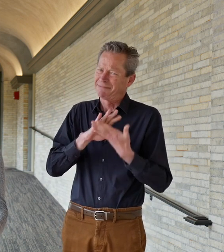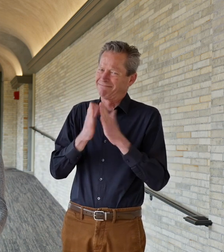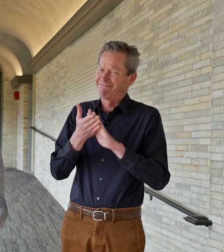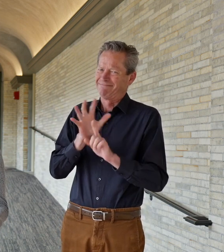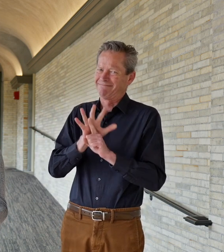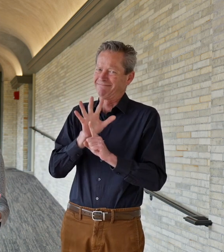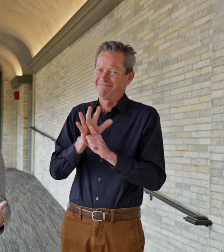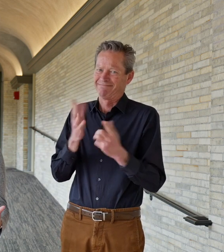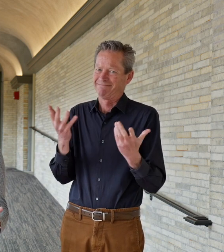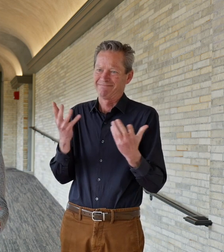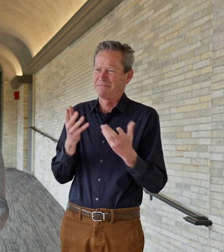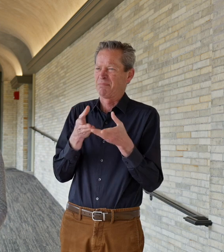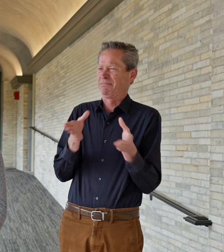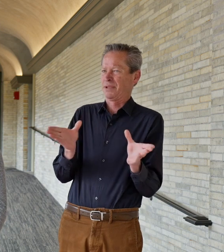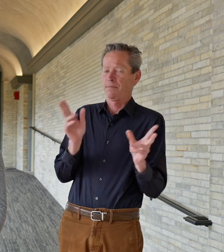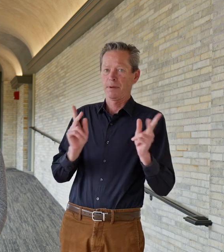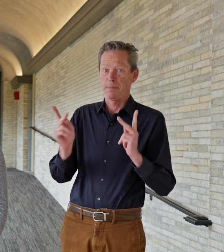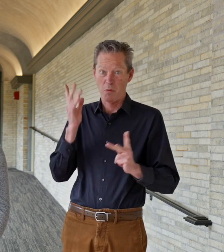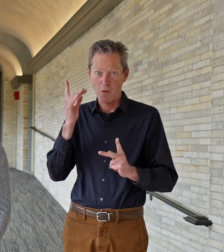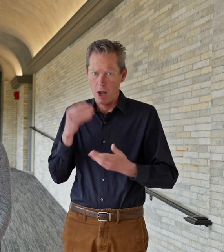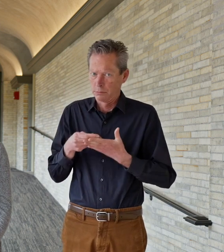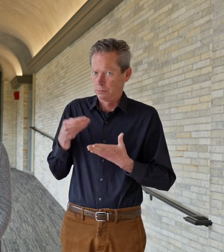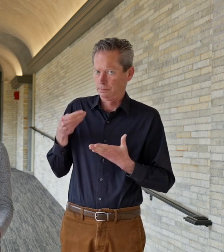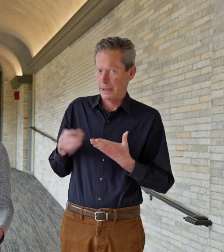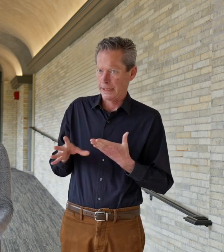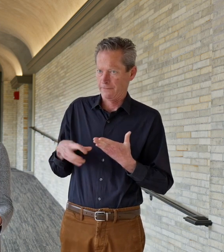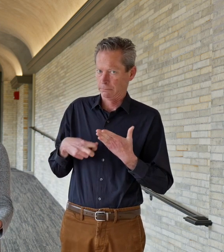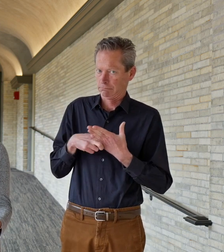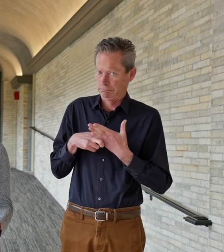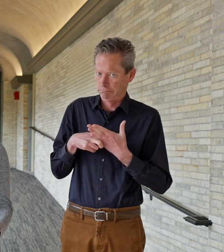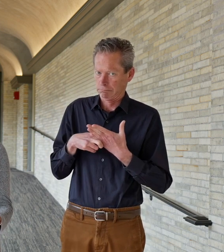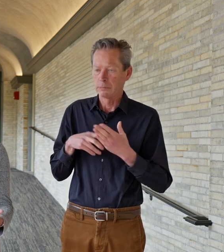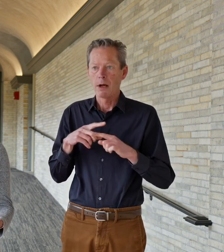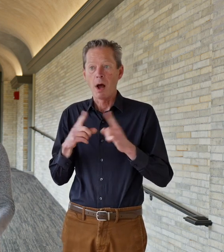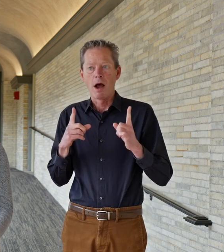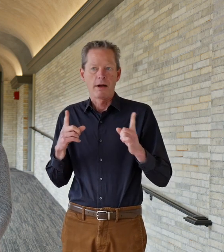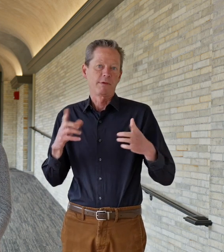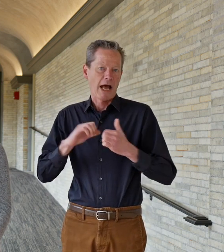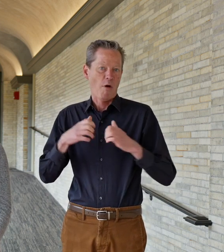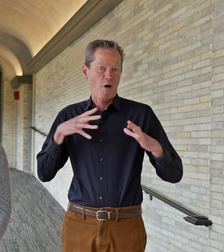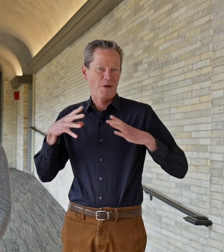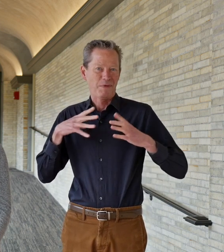with the general public because it was so expensive, but it was how Hollywood got its start in color movies.